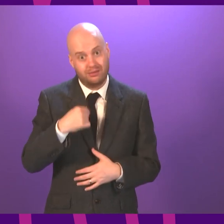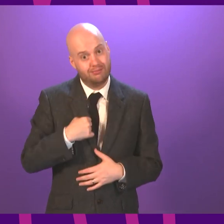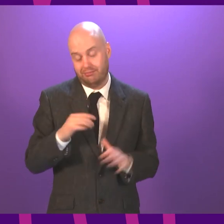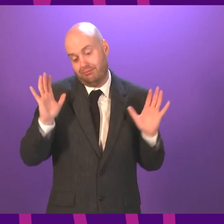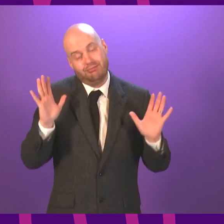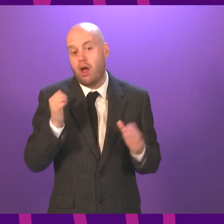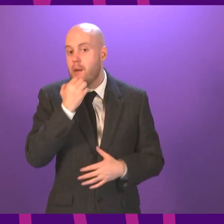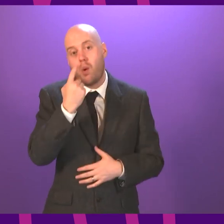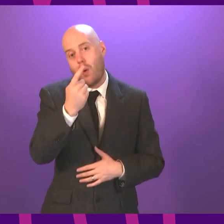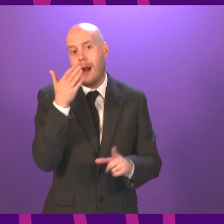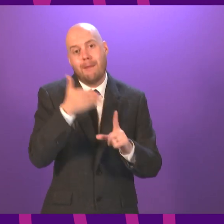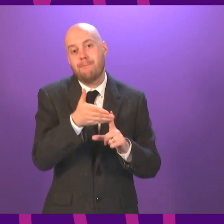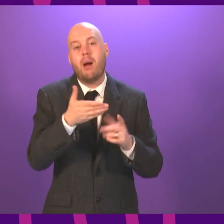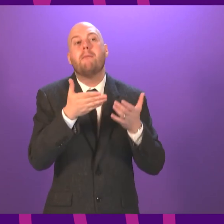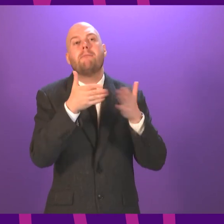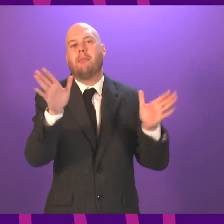Tories would accept that.